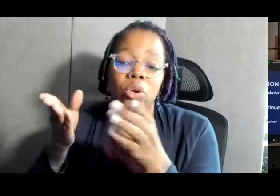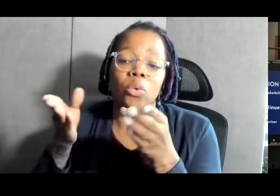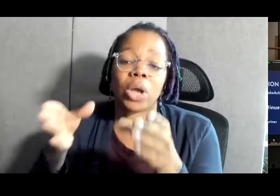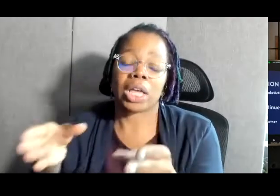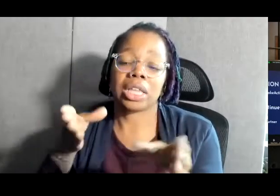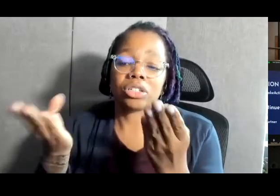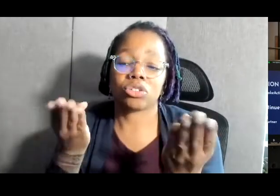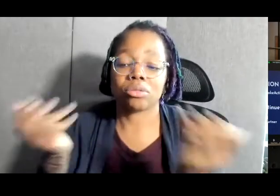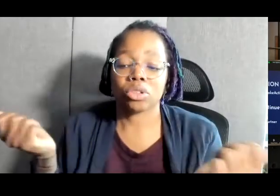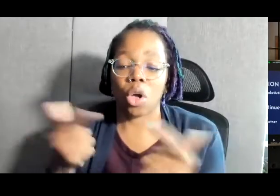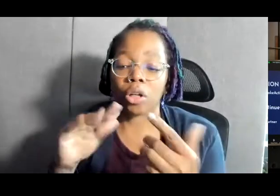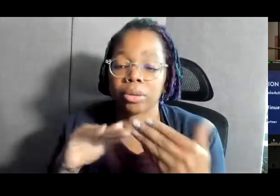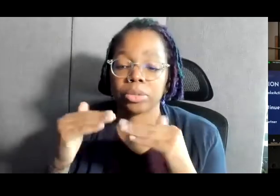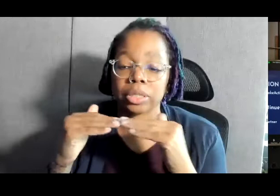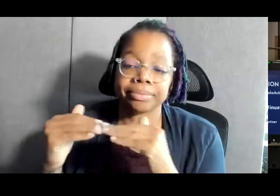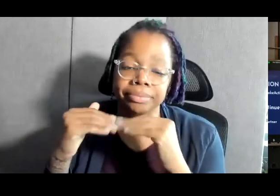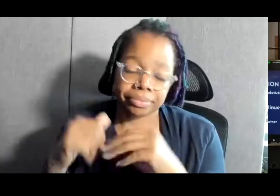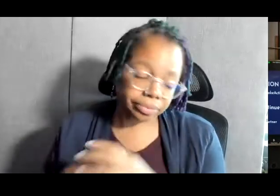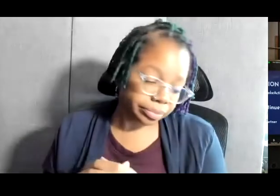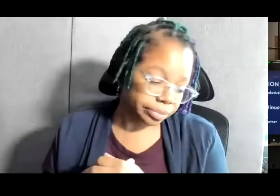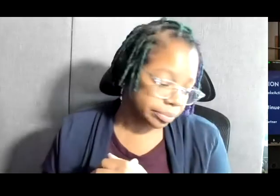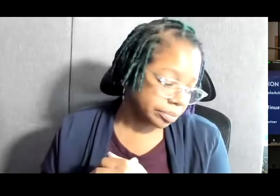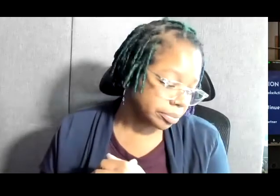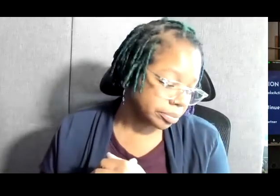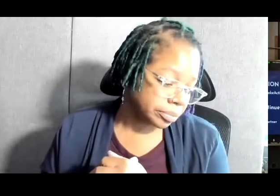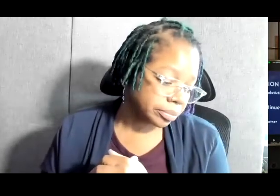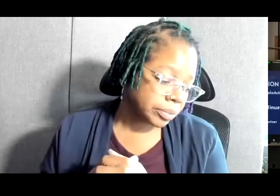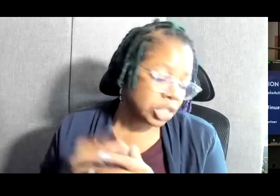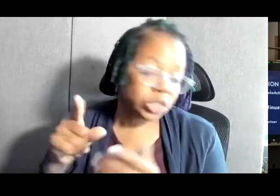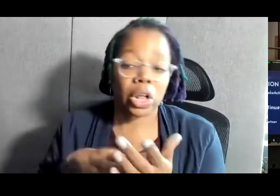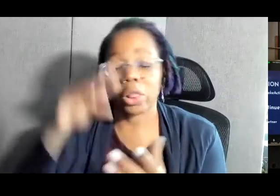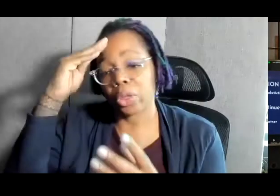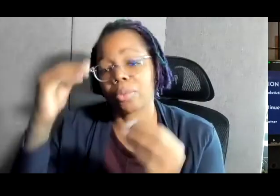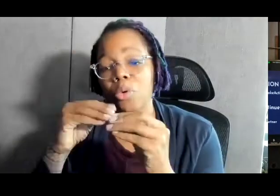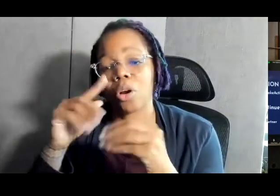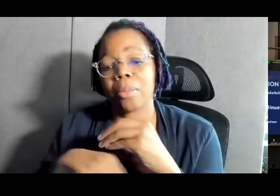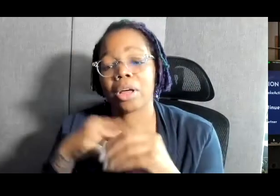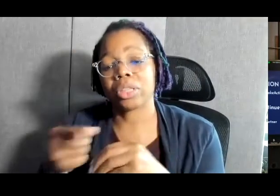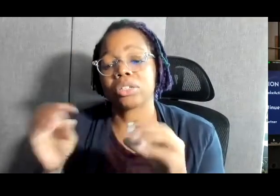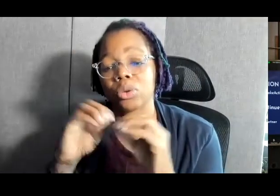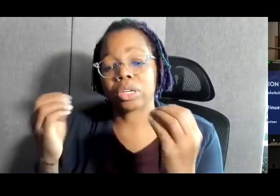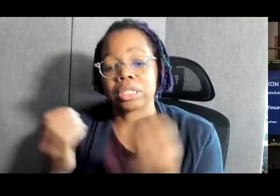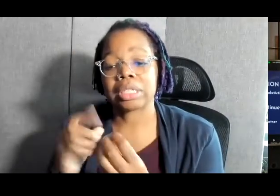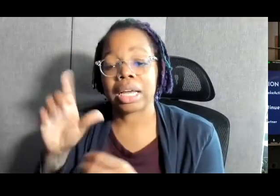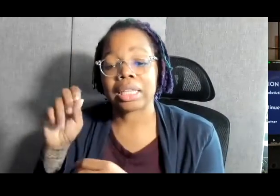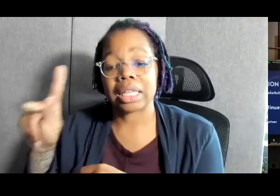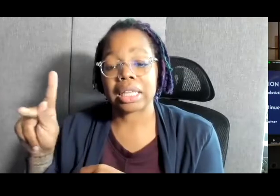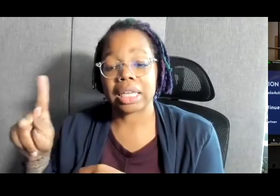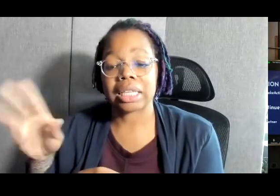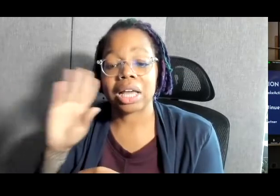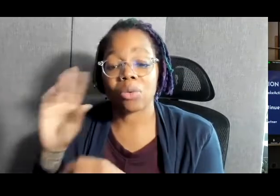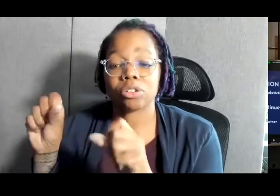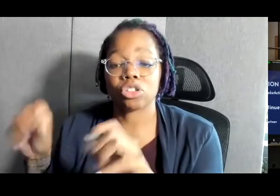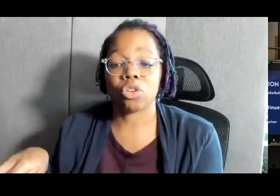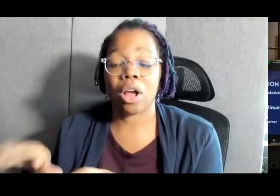communities equitably and fairly. You can learn more about these organizations in the link that will be dropped